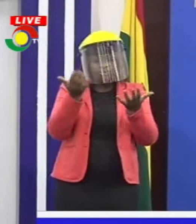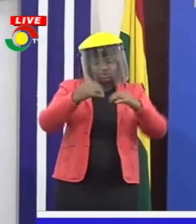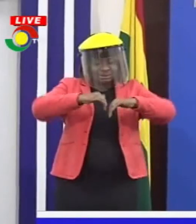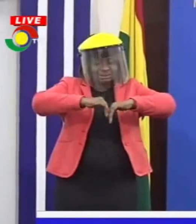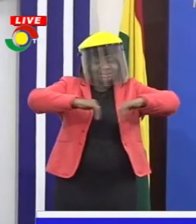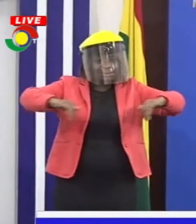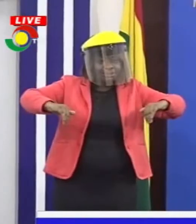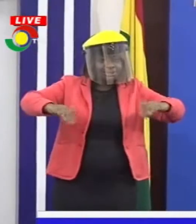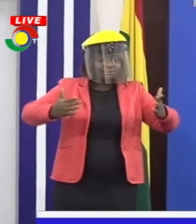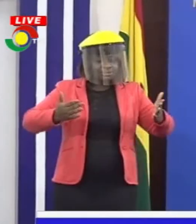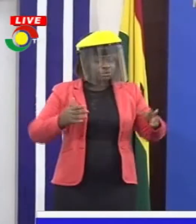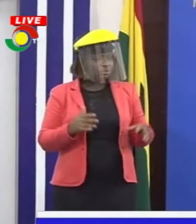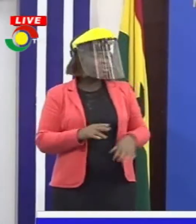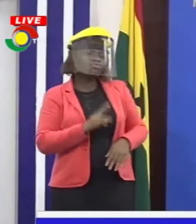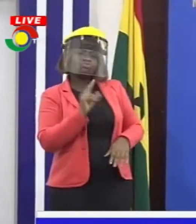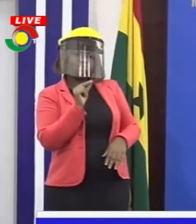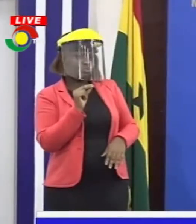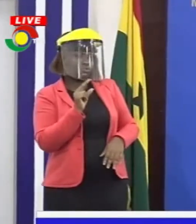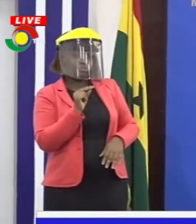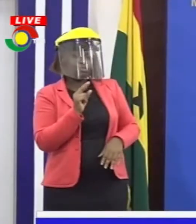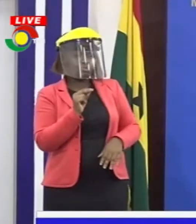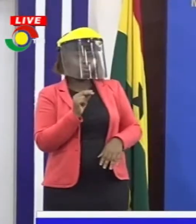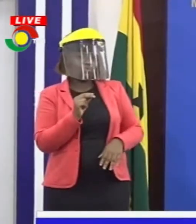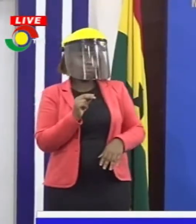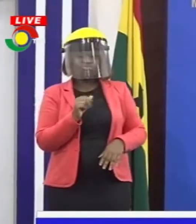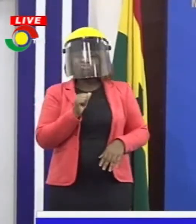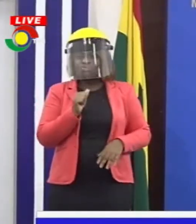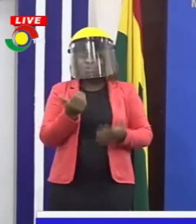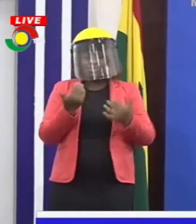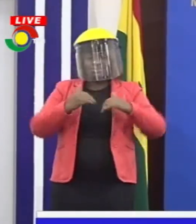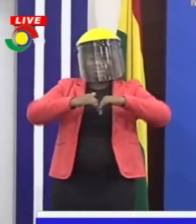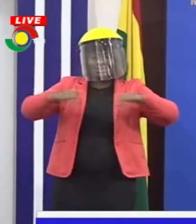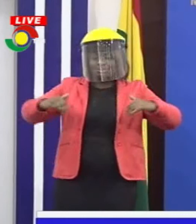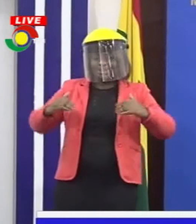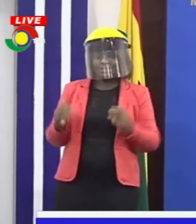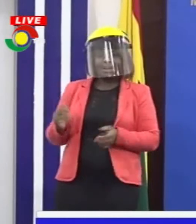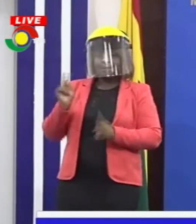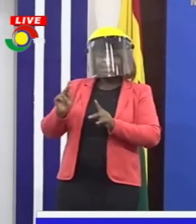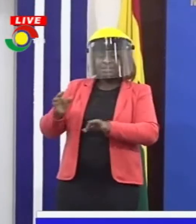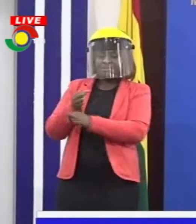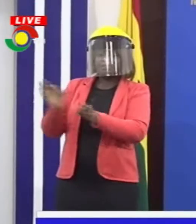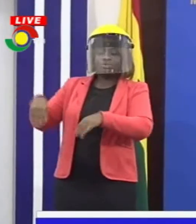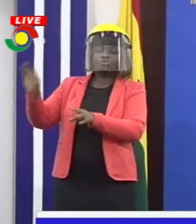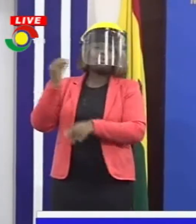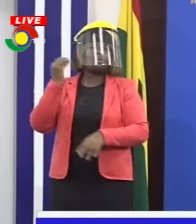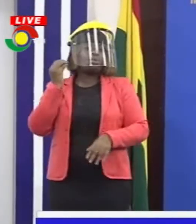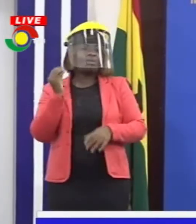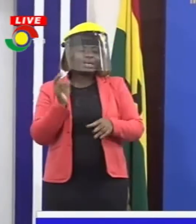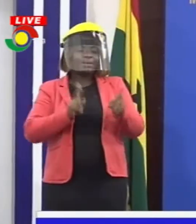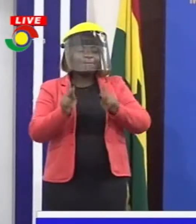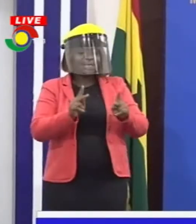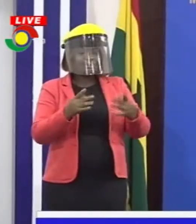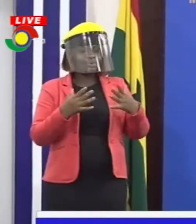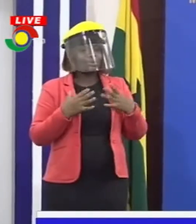No, we do not intend to separate discharge and recovery. As Dr. Komi